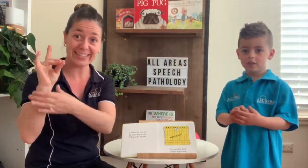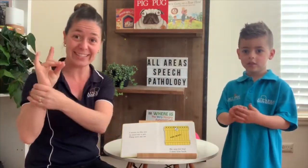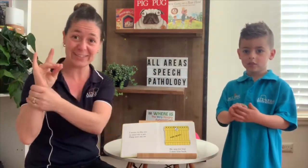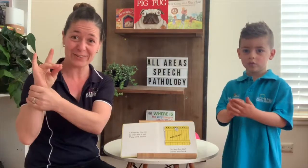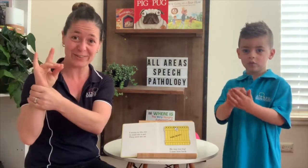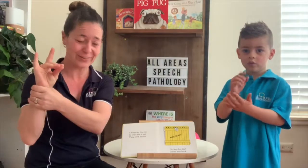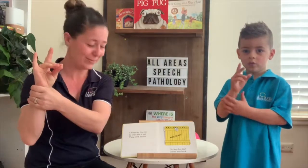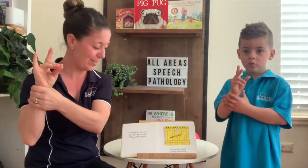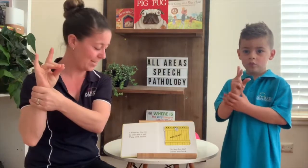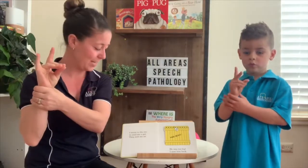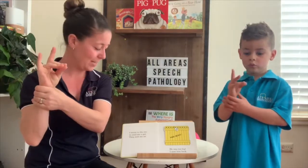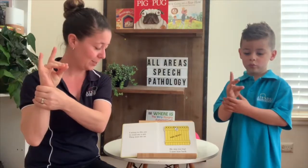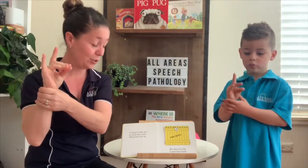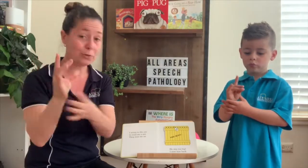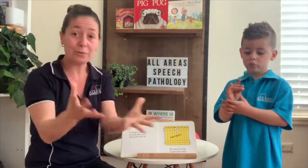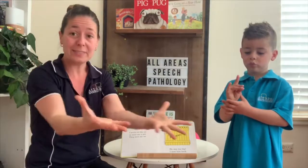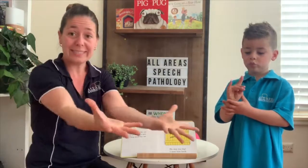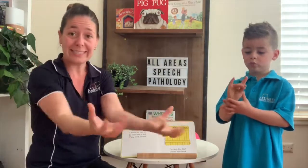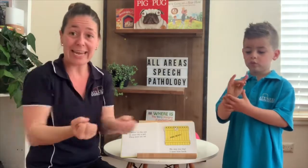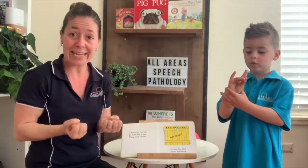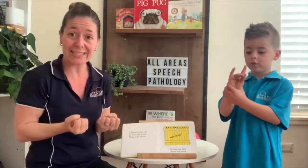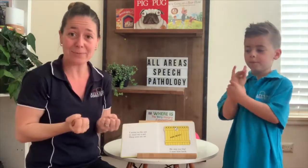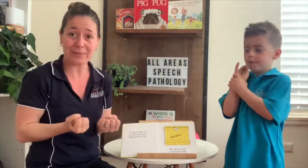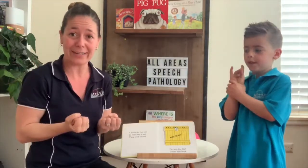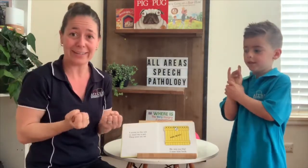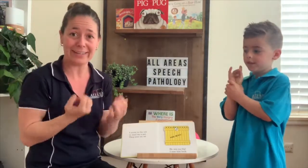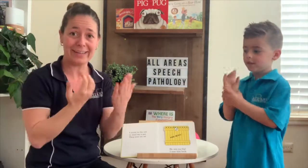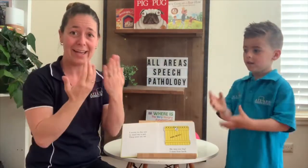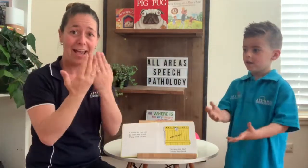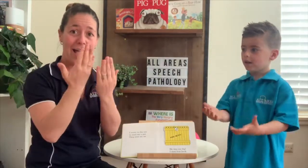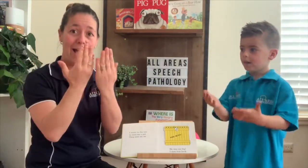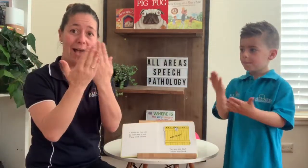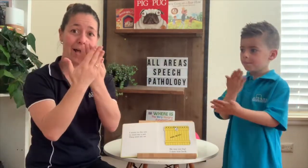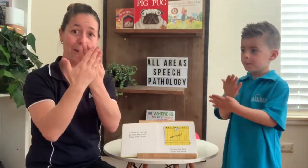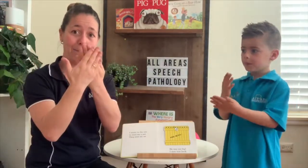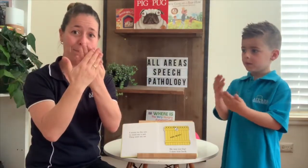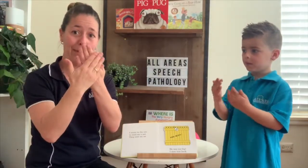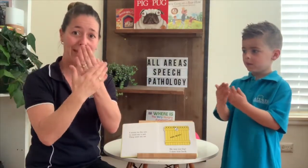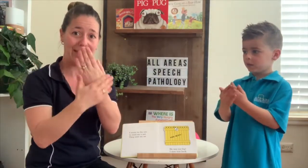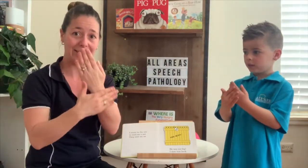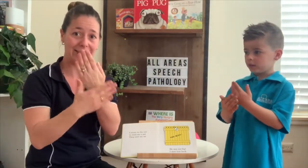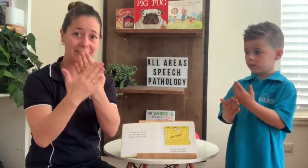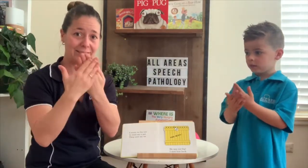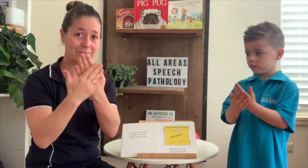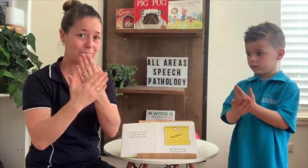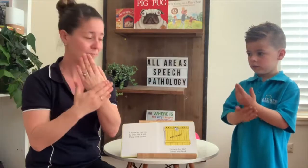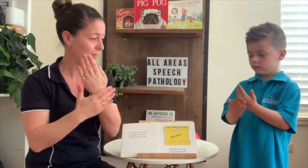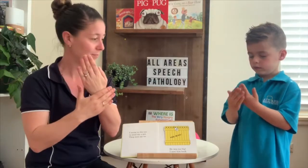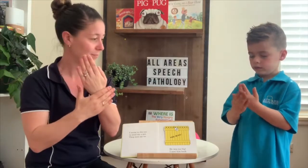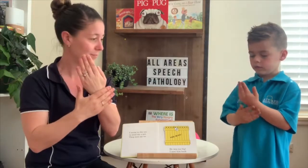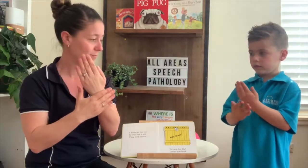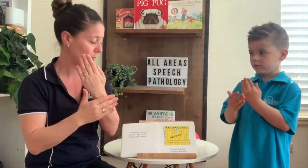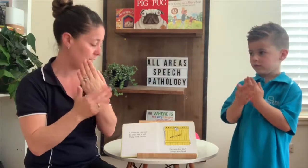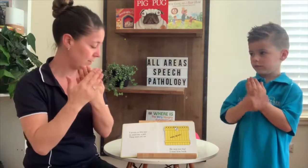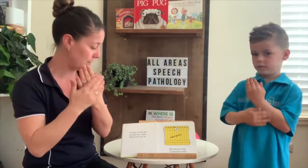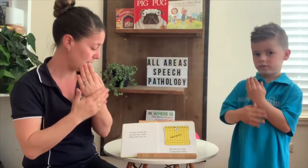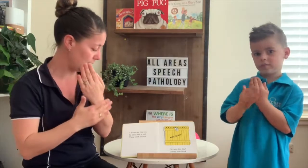zoo to send me a pet. Great signing.